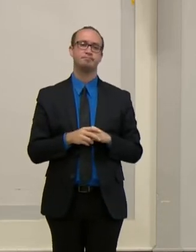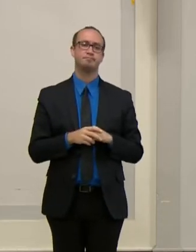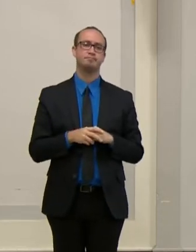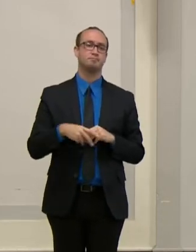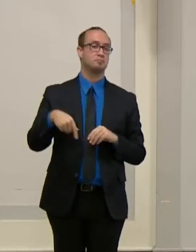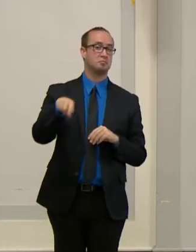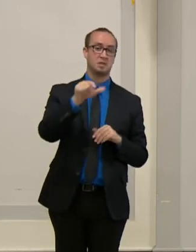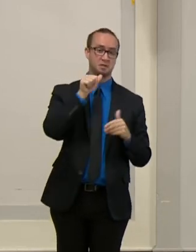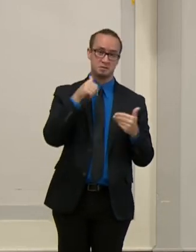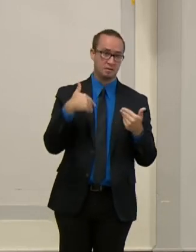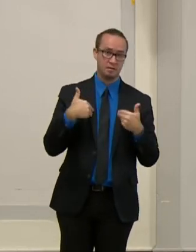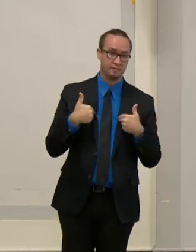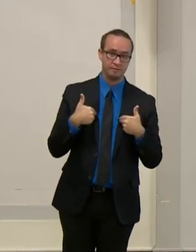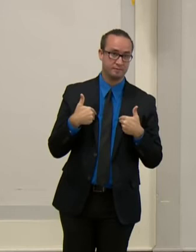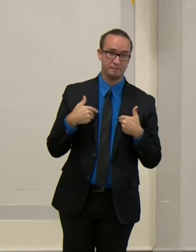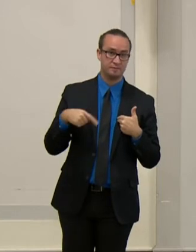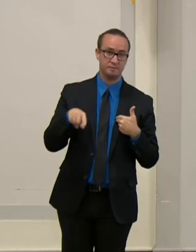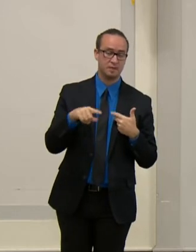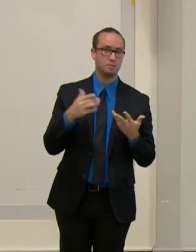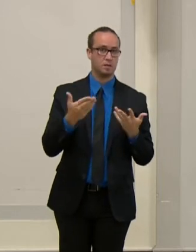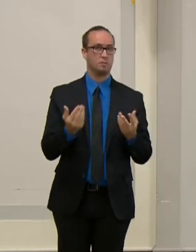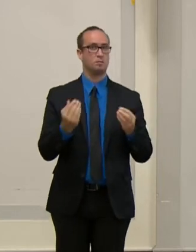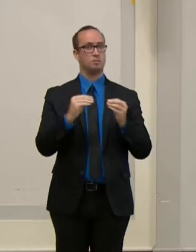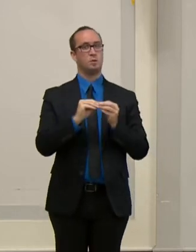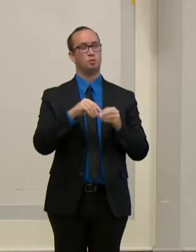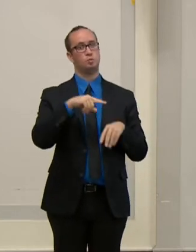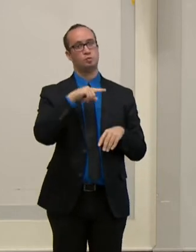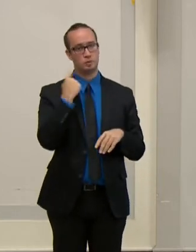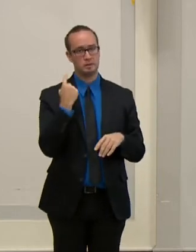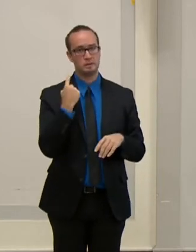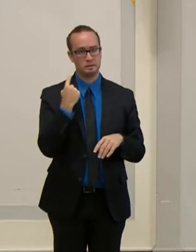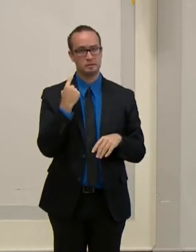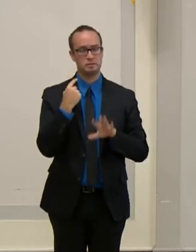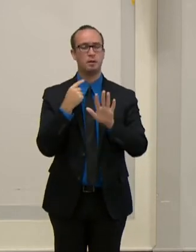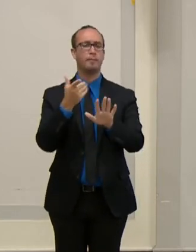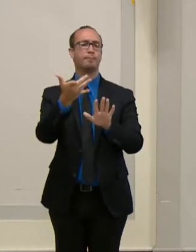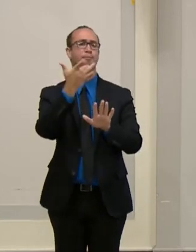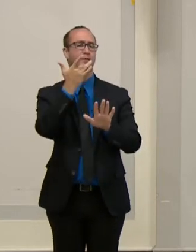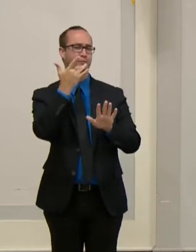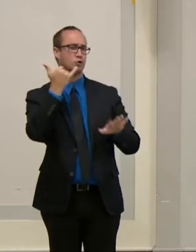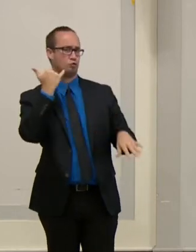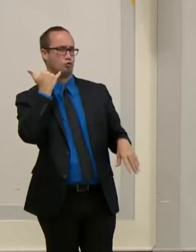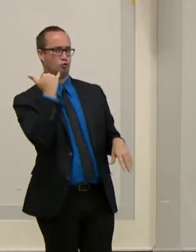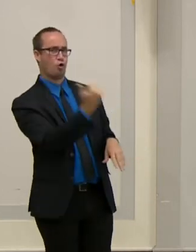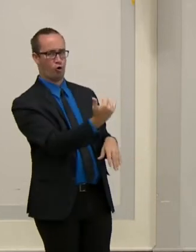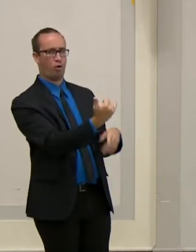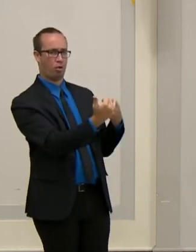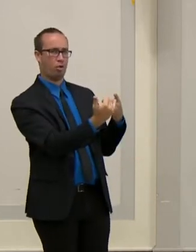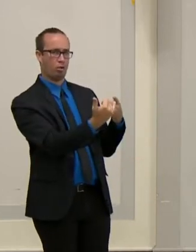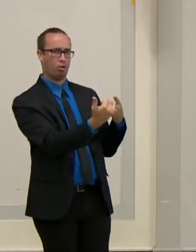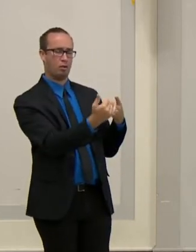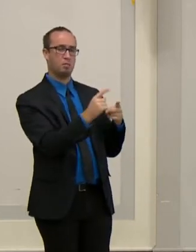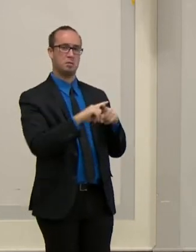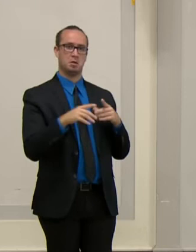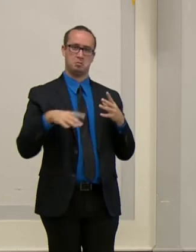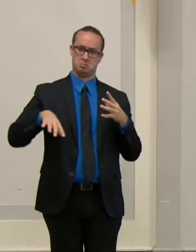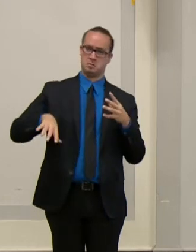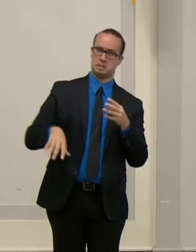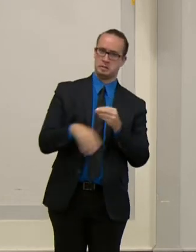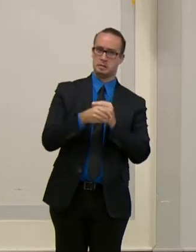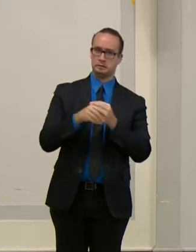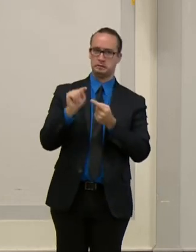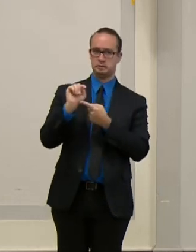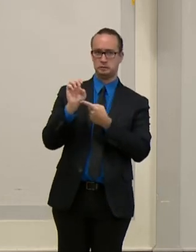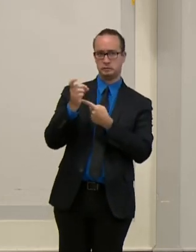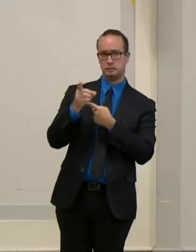While a phone call is still the preferred way to contact 911, this enhancement offers residents and visitors better access to